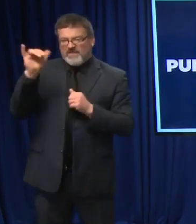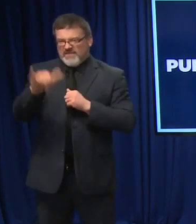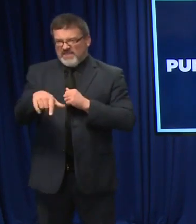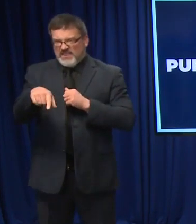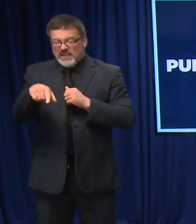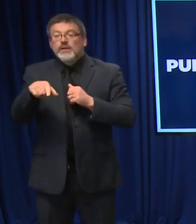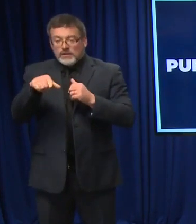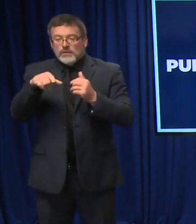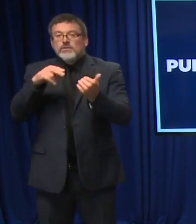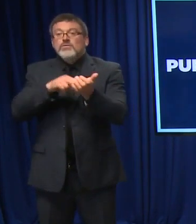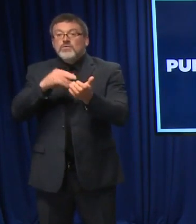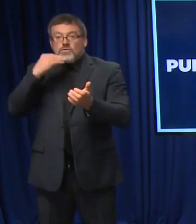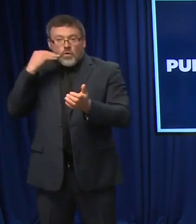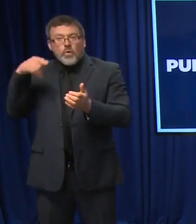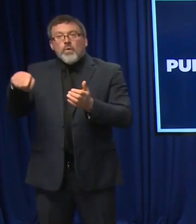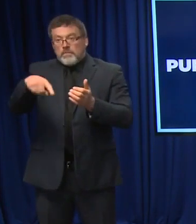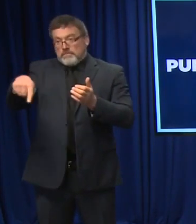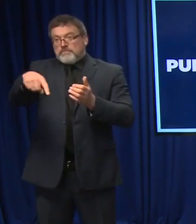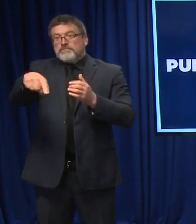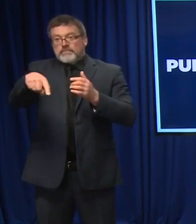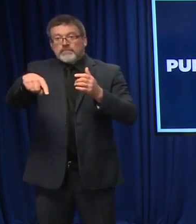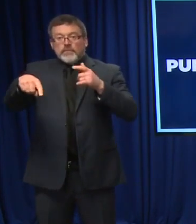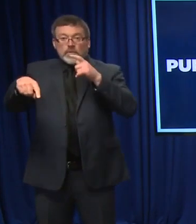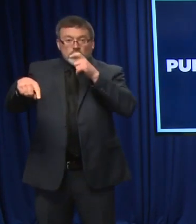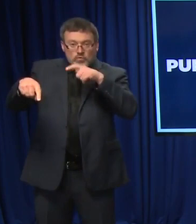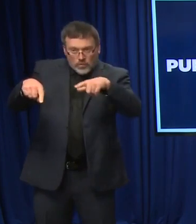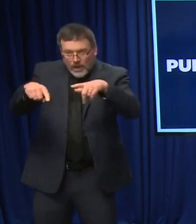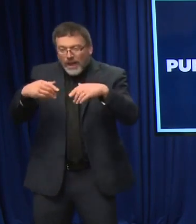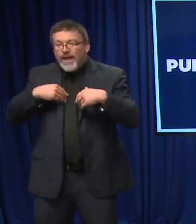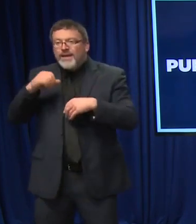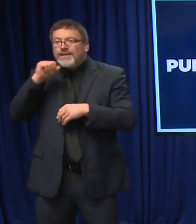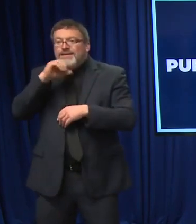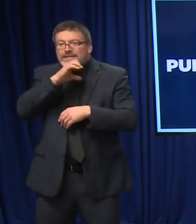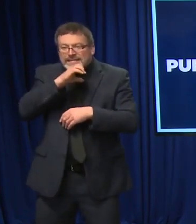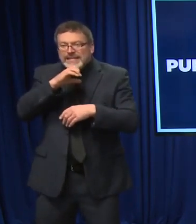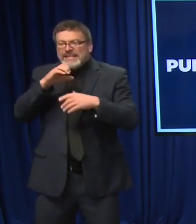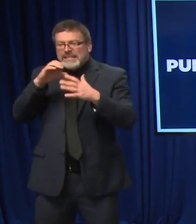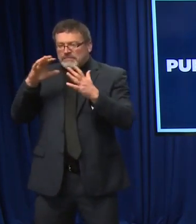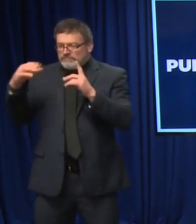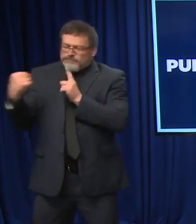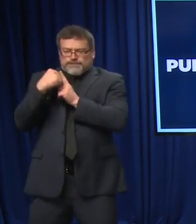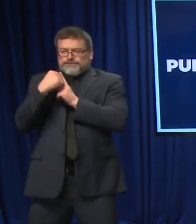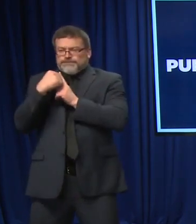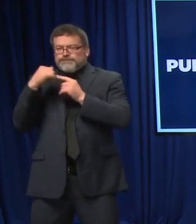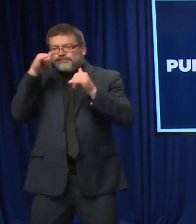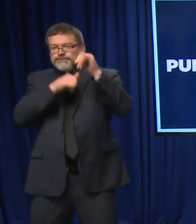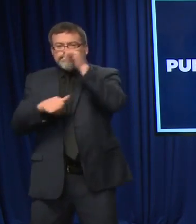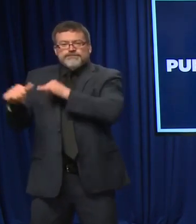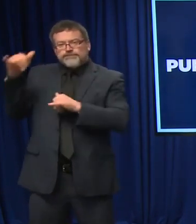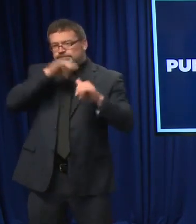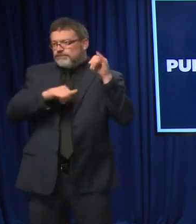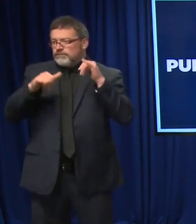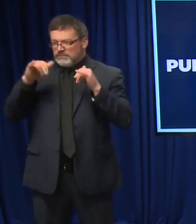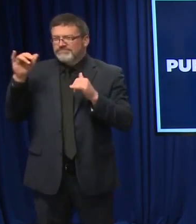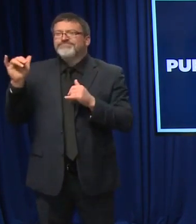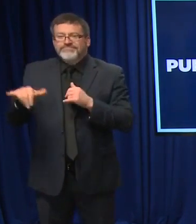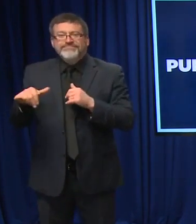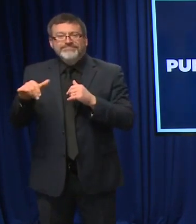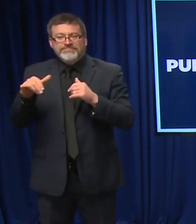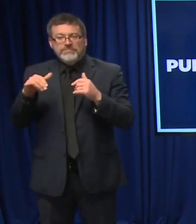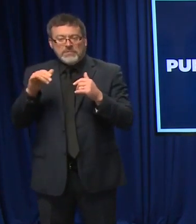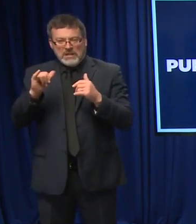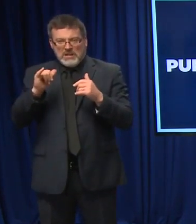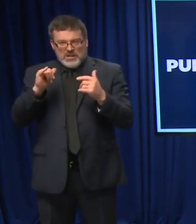have borne the brunt of the pandemic and we can see that from the current list of outbreaks. So the new documentary,